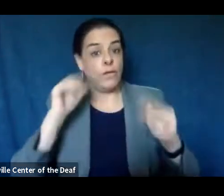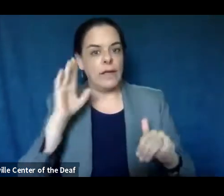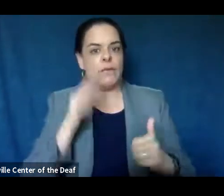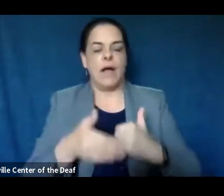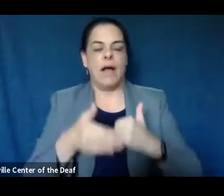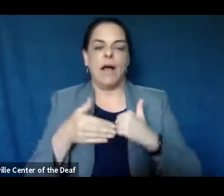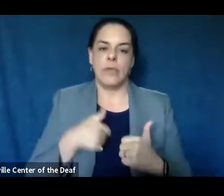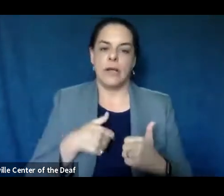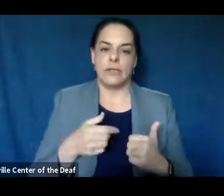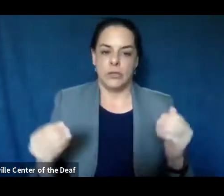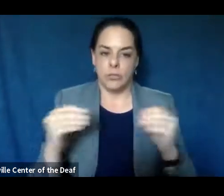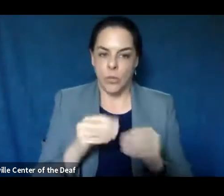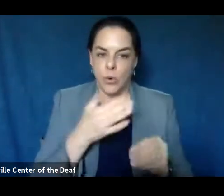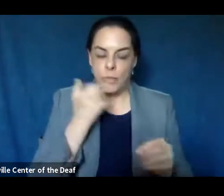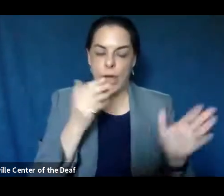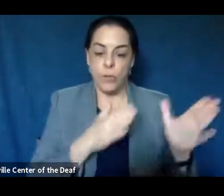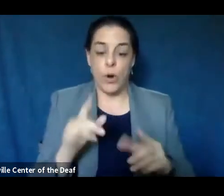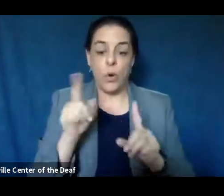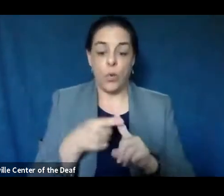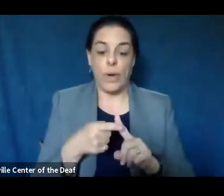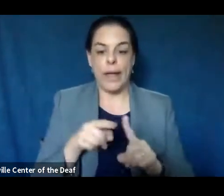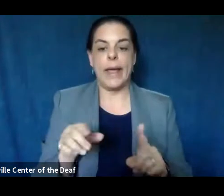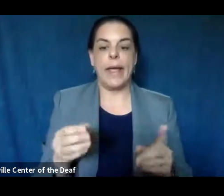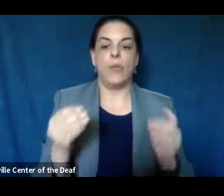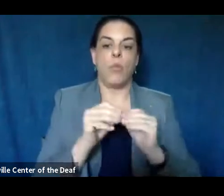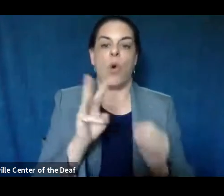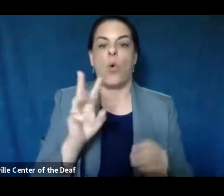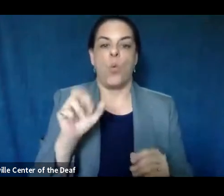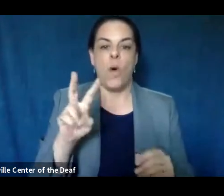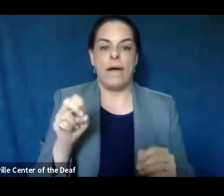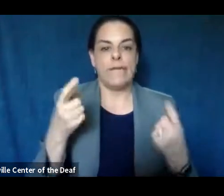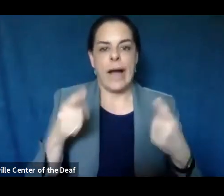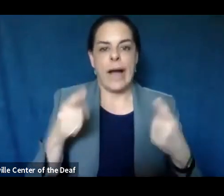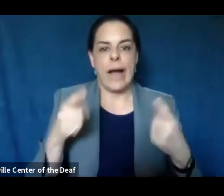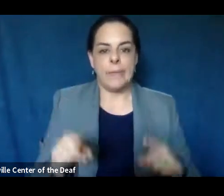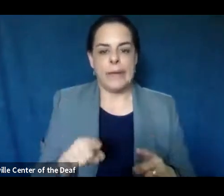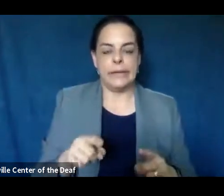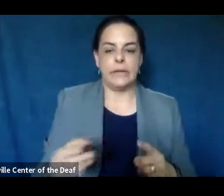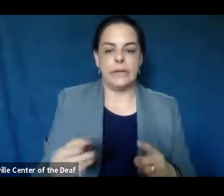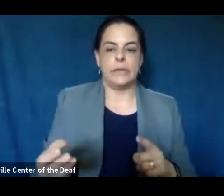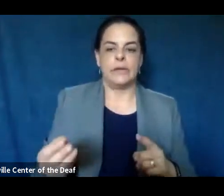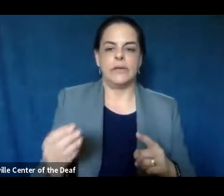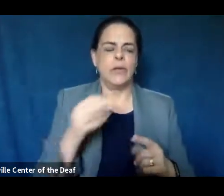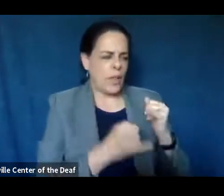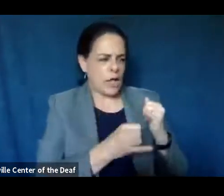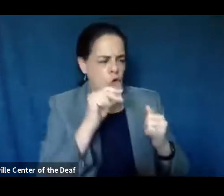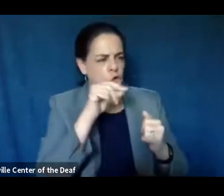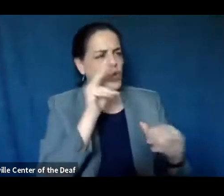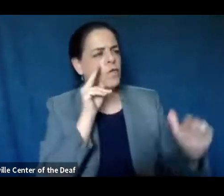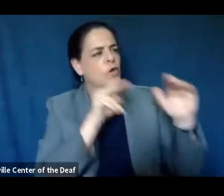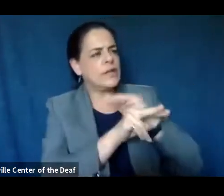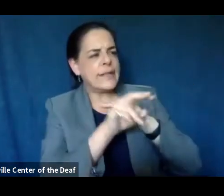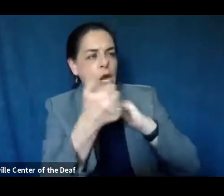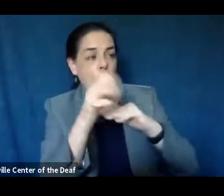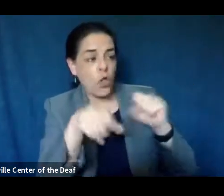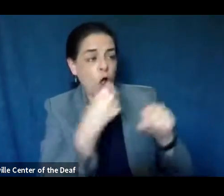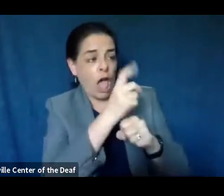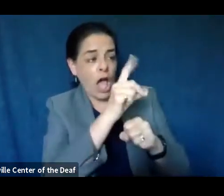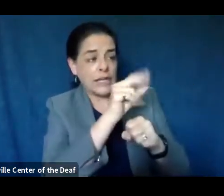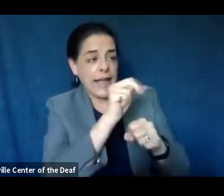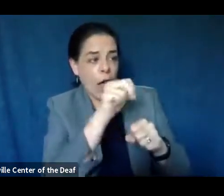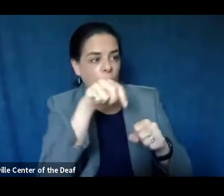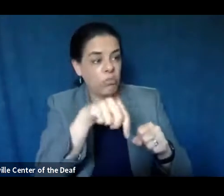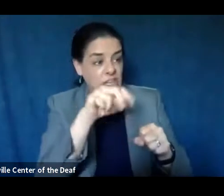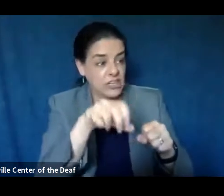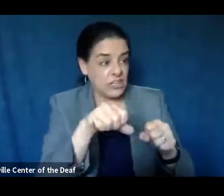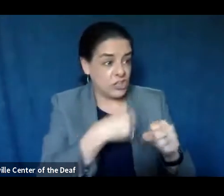for when other waves come in. And then what was the last bit? last one was, do you foresee another lockdown this year? You know,